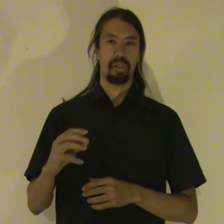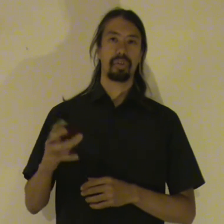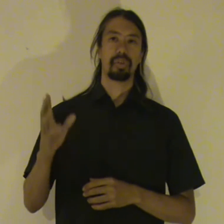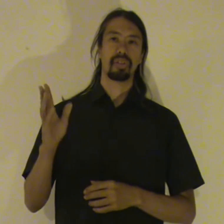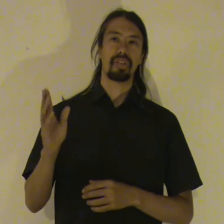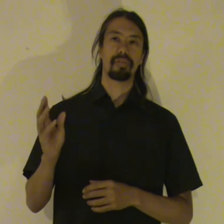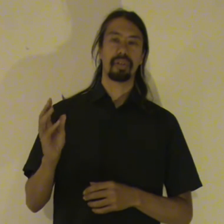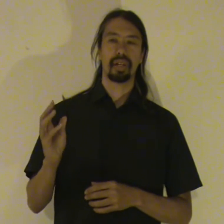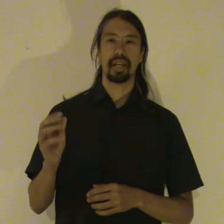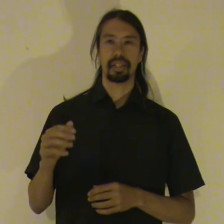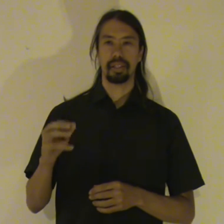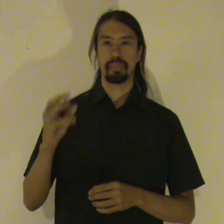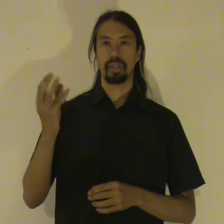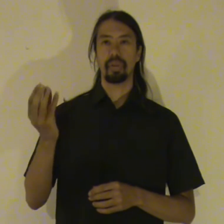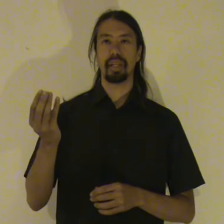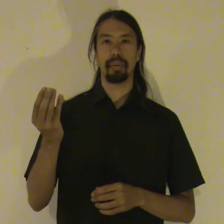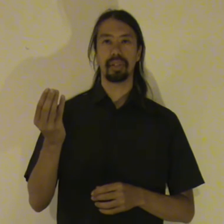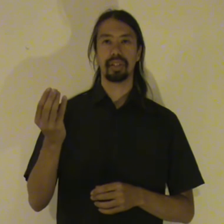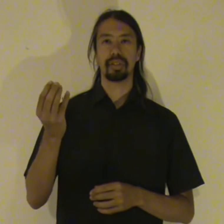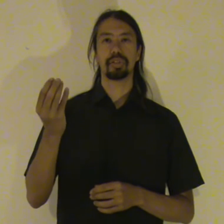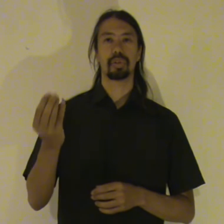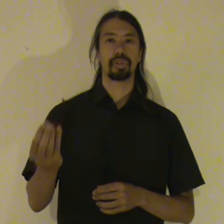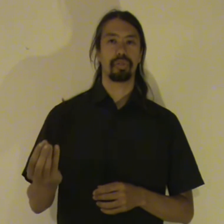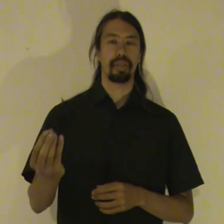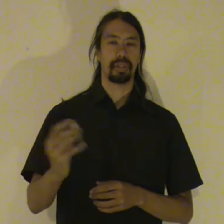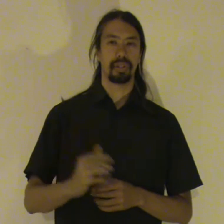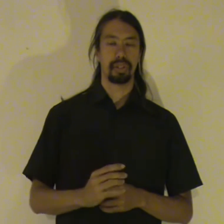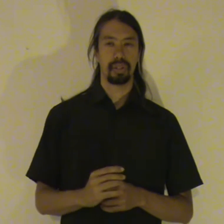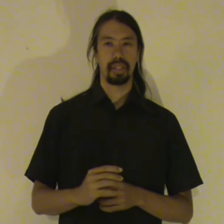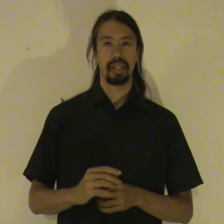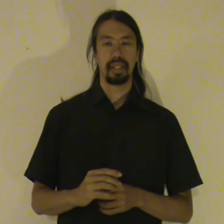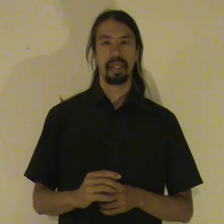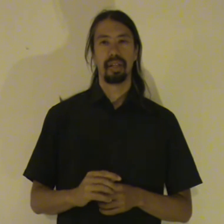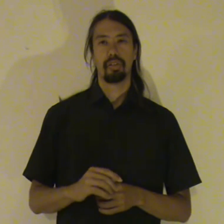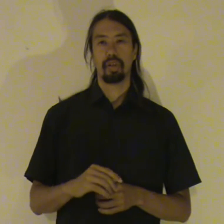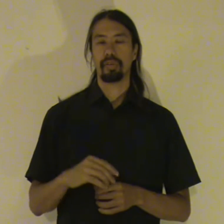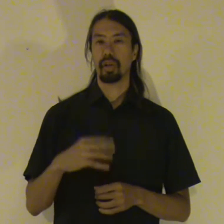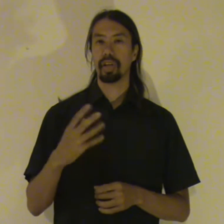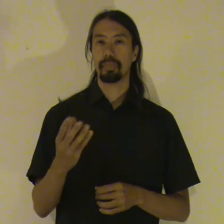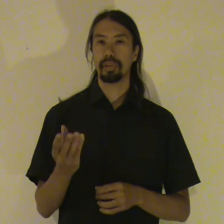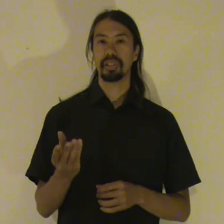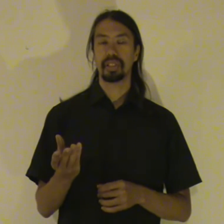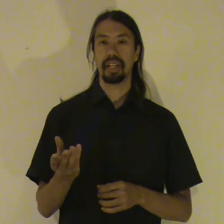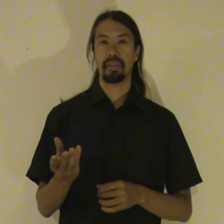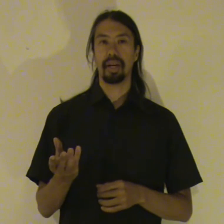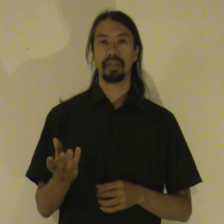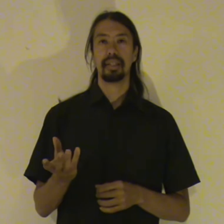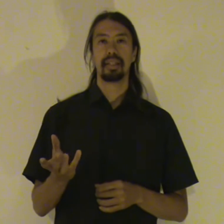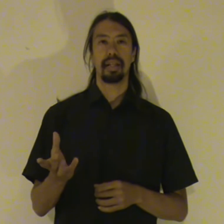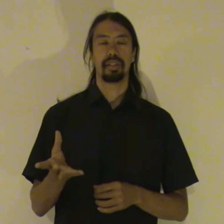So you do not sever the connection between the image. the source of the image. So if I look at the person's chakra. And that